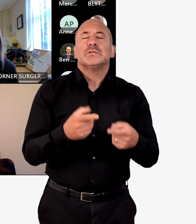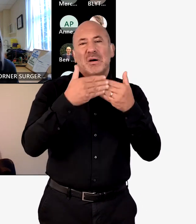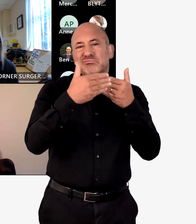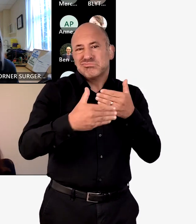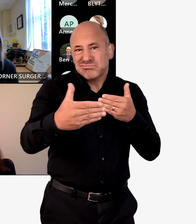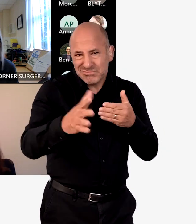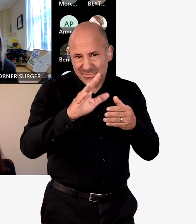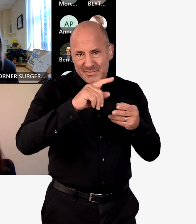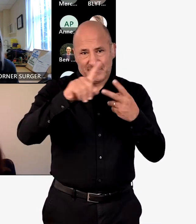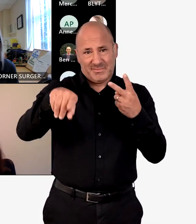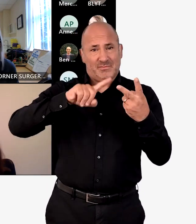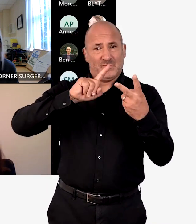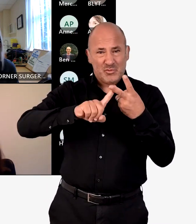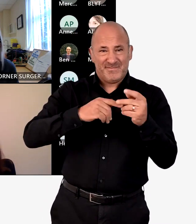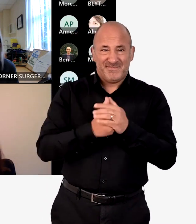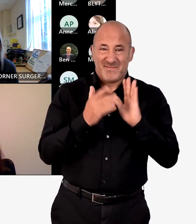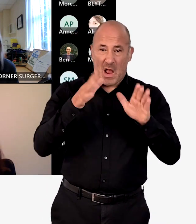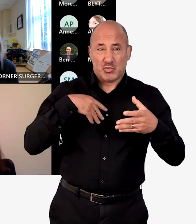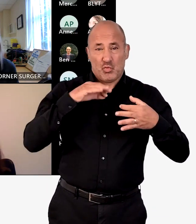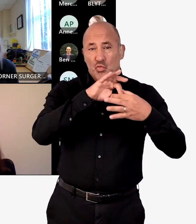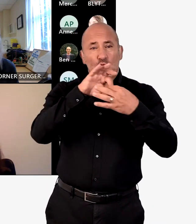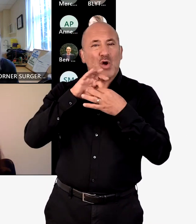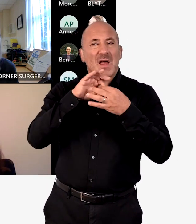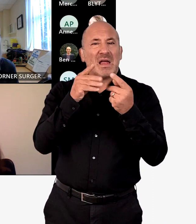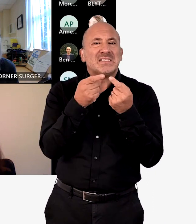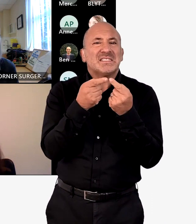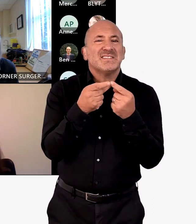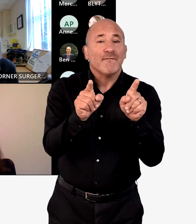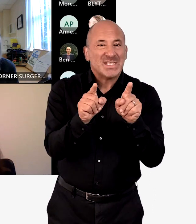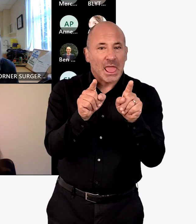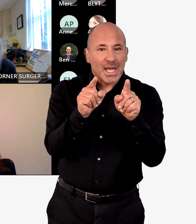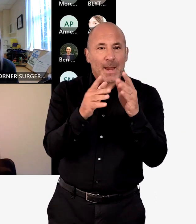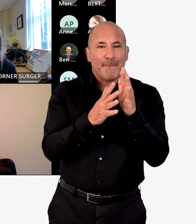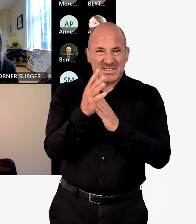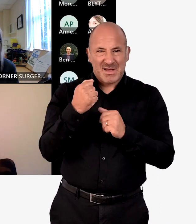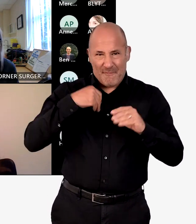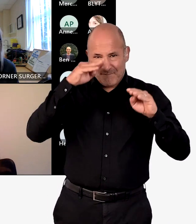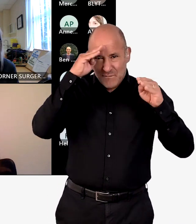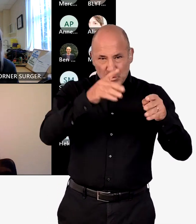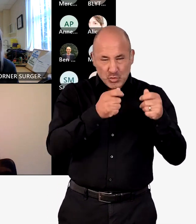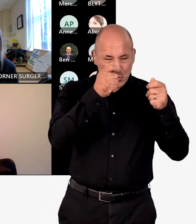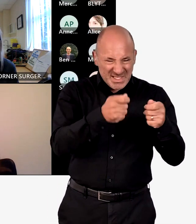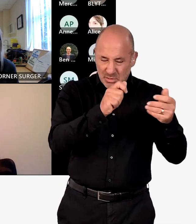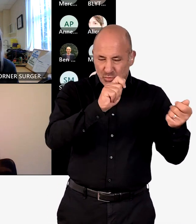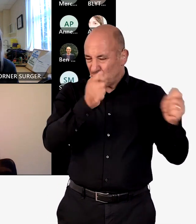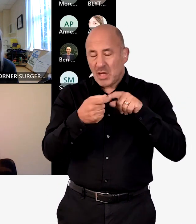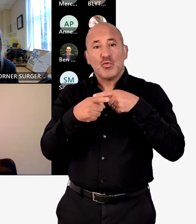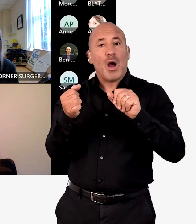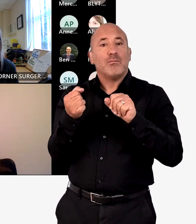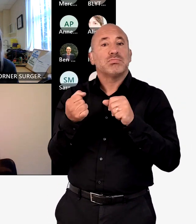happen in a single year and and be that we're going to need to work together differently in order to shift our focus from treatment